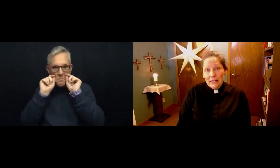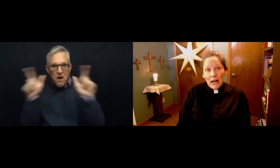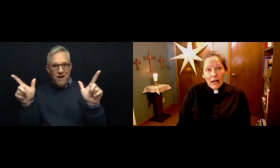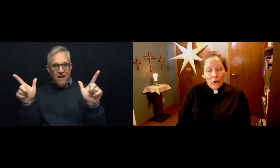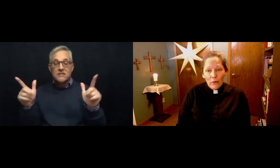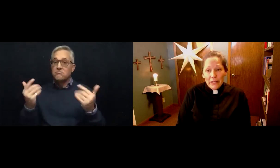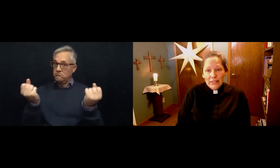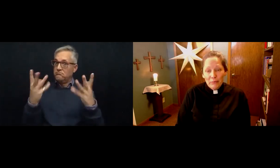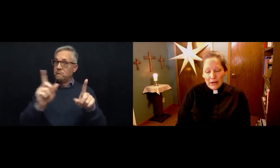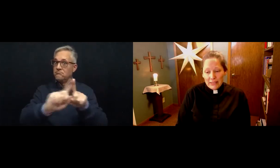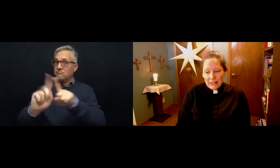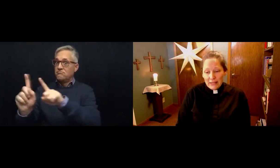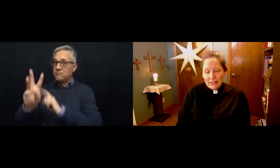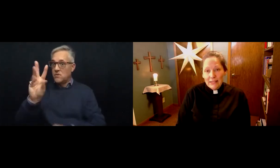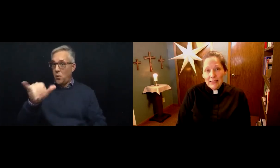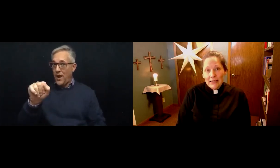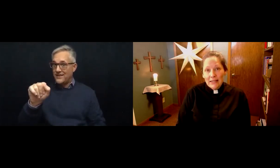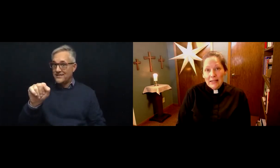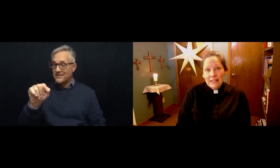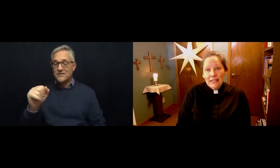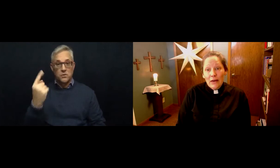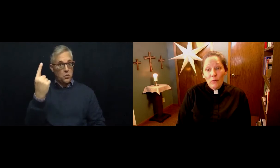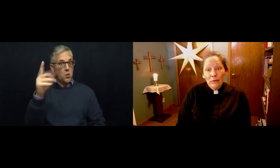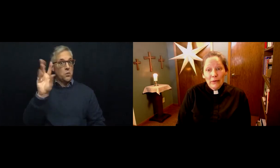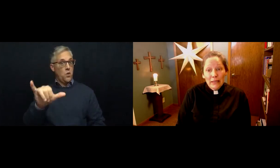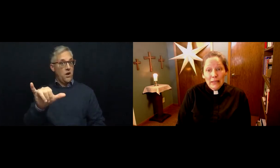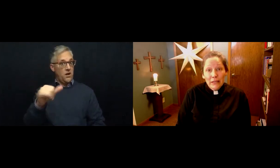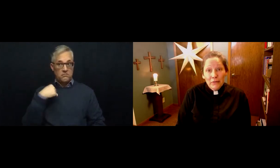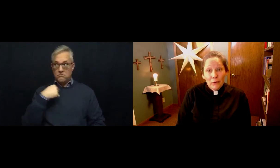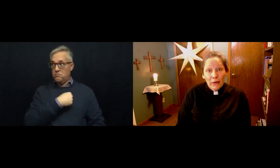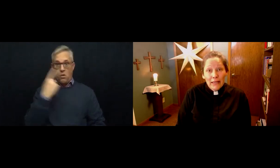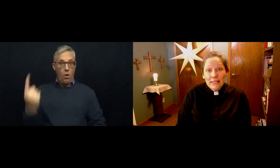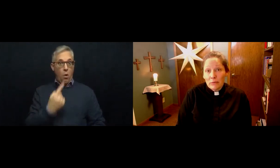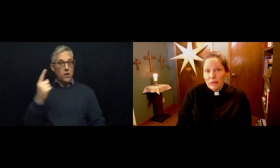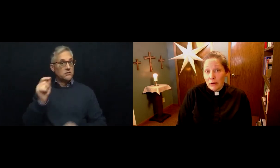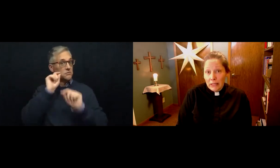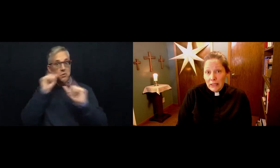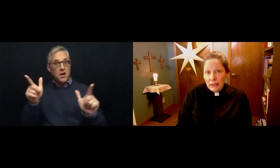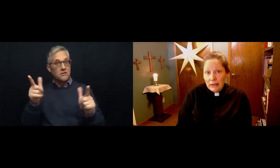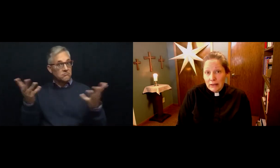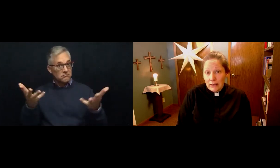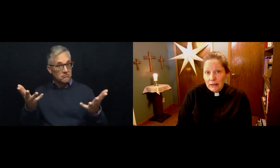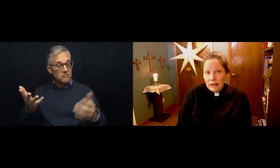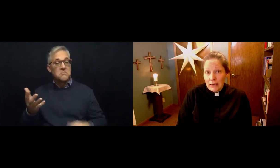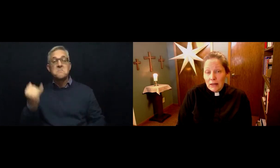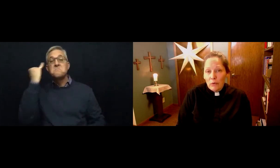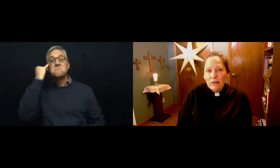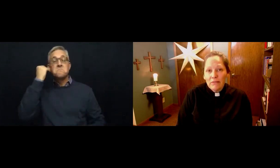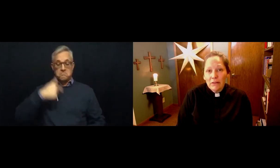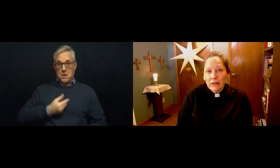God always surprises us is that when we give away some of our money, we feel a